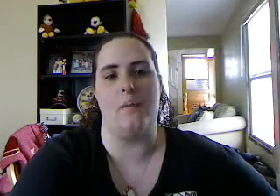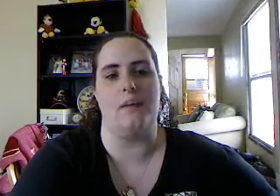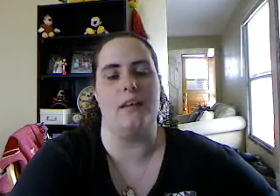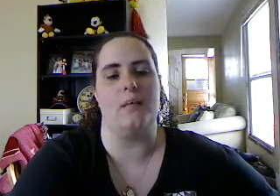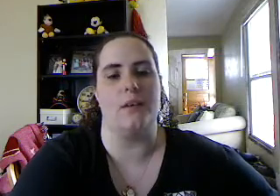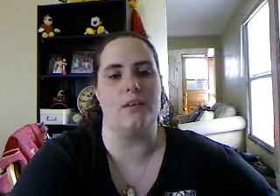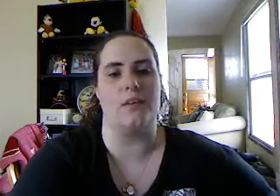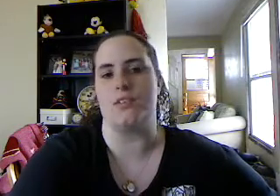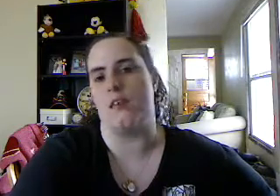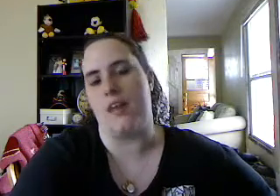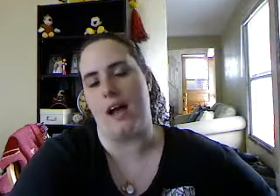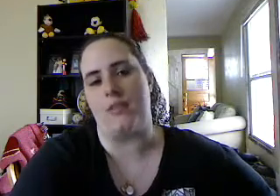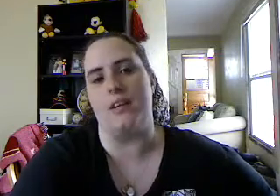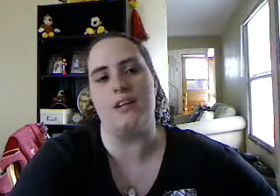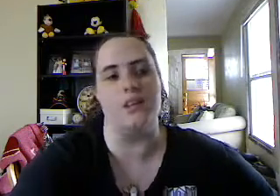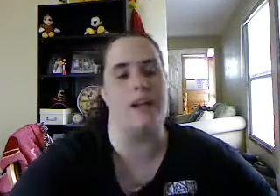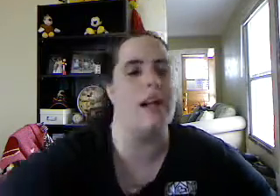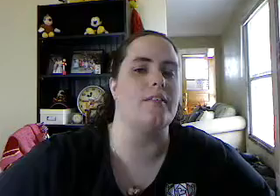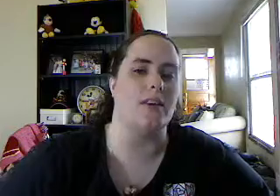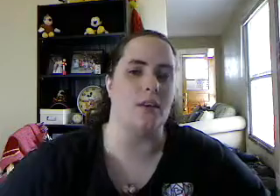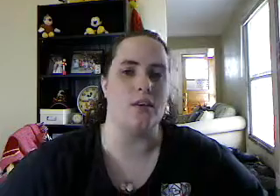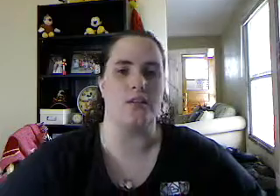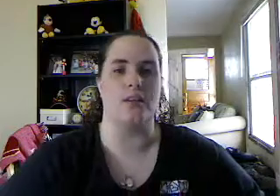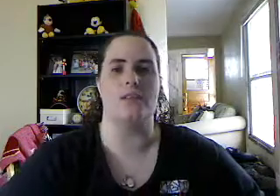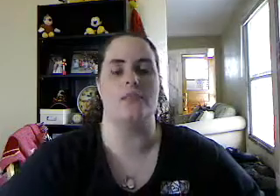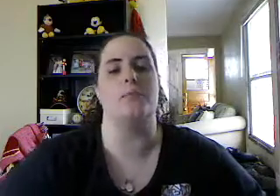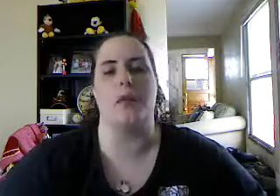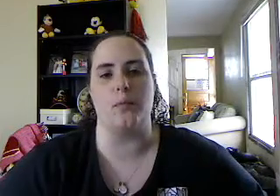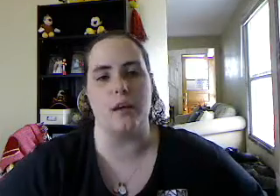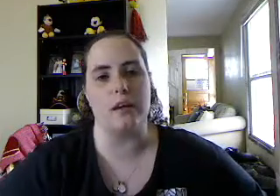happen when you're told you have to have one is you're going to have to go for some blood work.